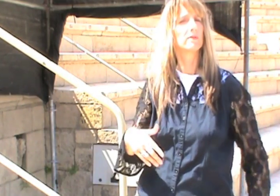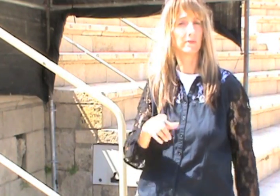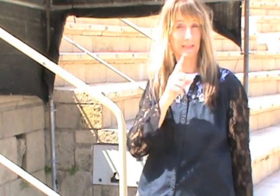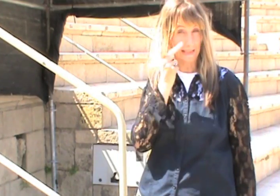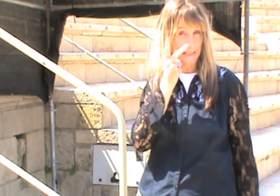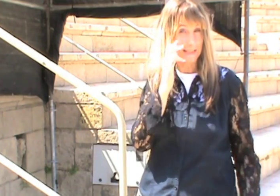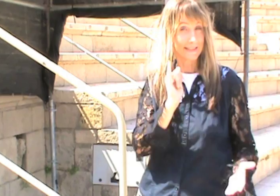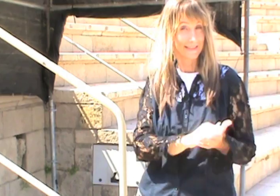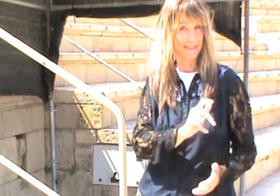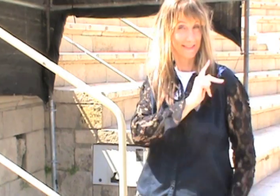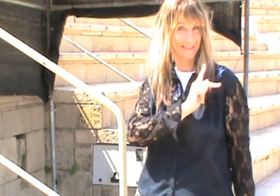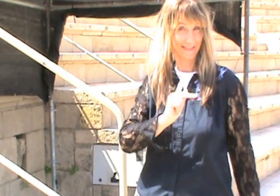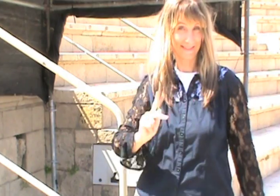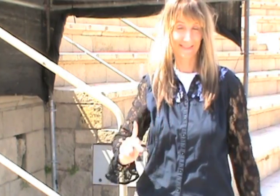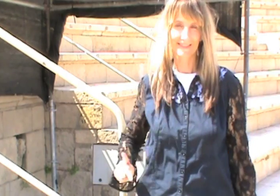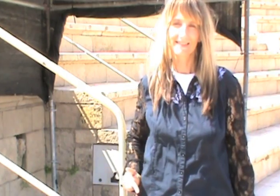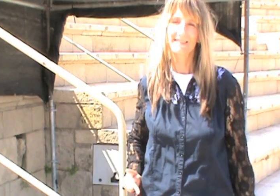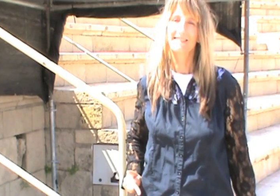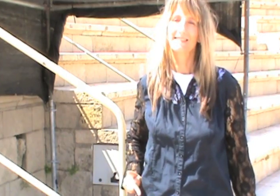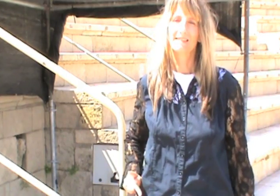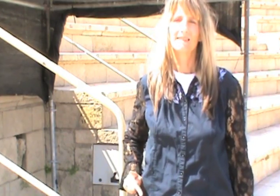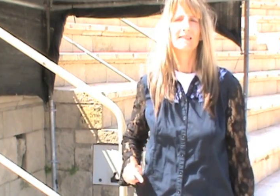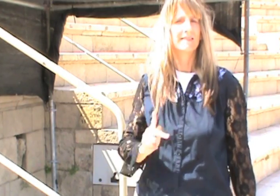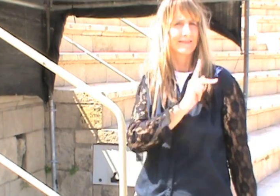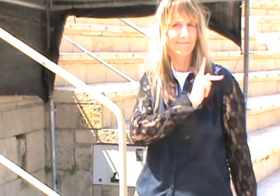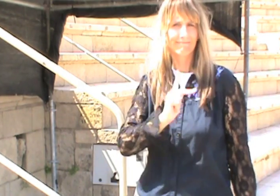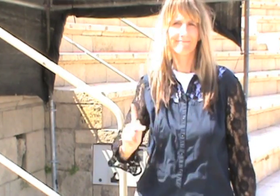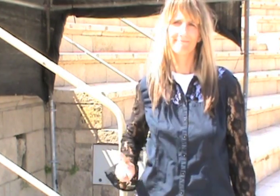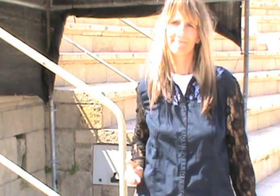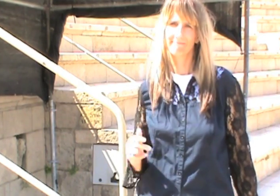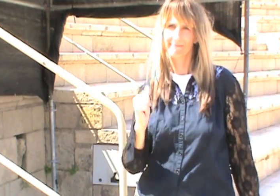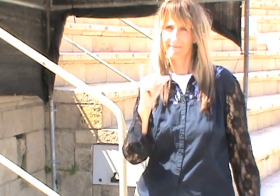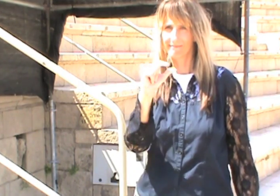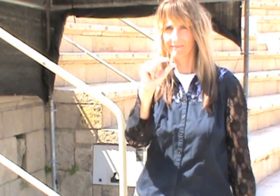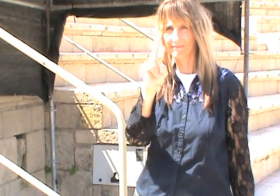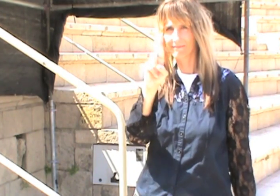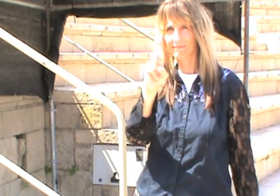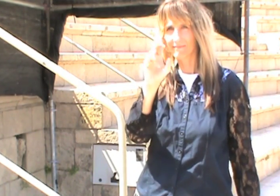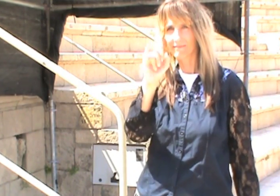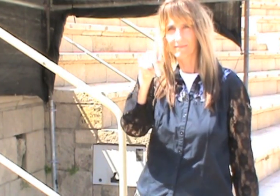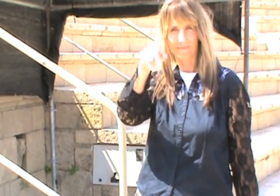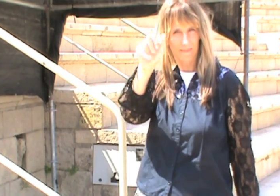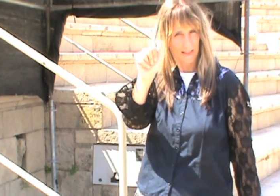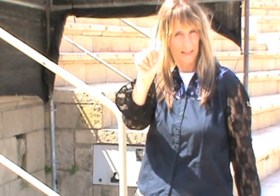Wow. You see, the king, King Agrippa,